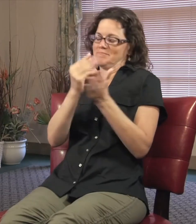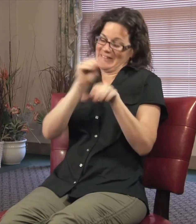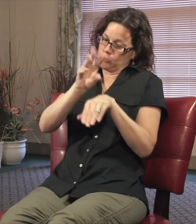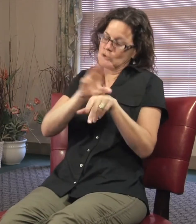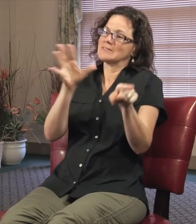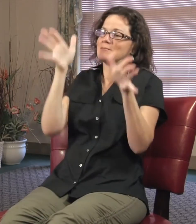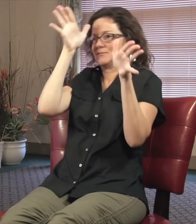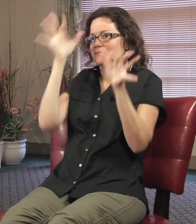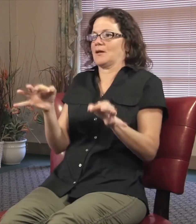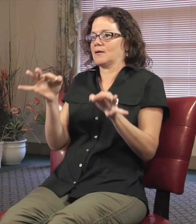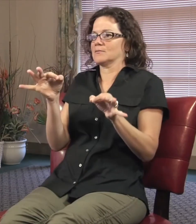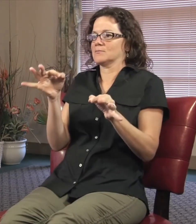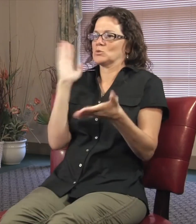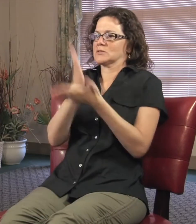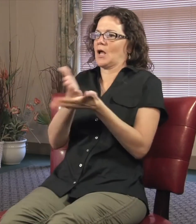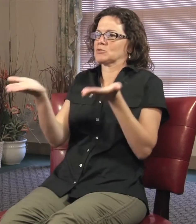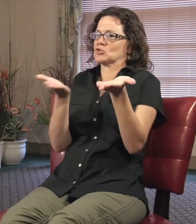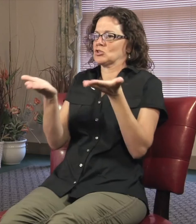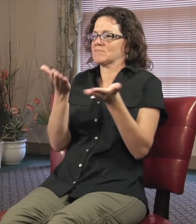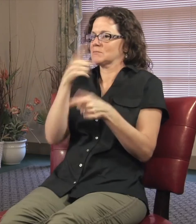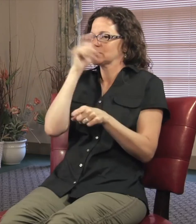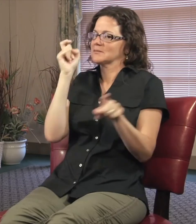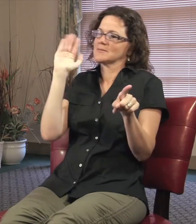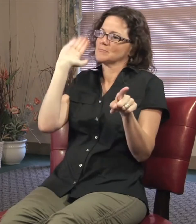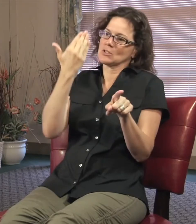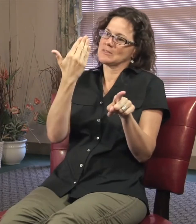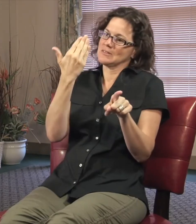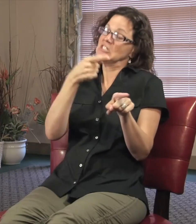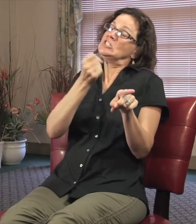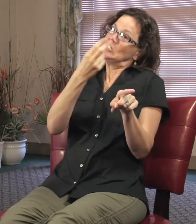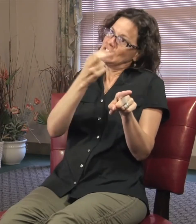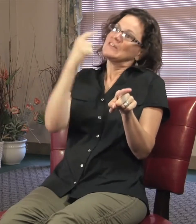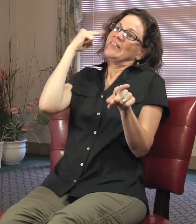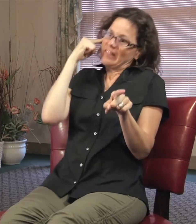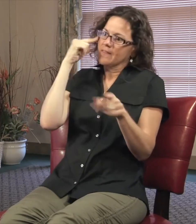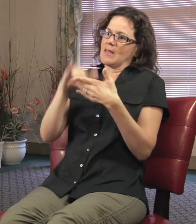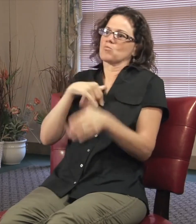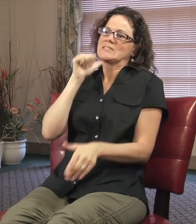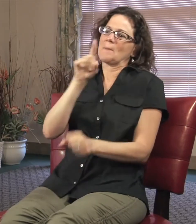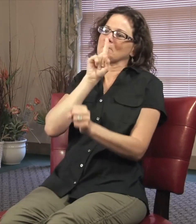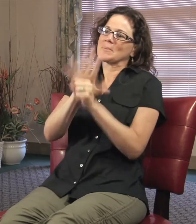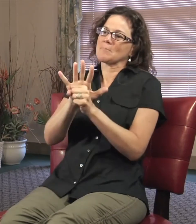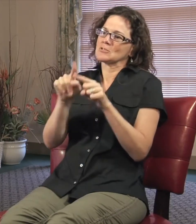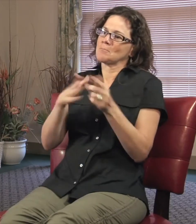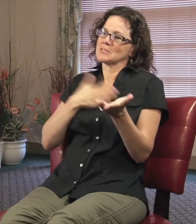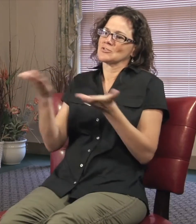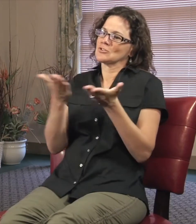After one year, the counselor decided that I didn't need any more services. They weren't really committed